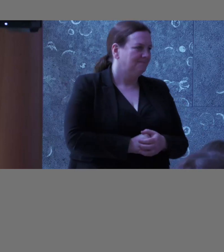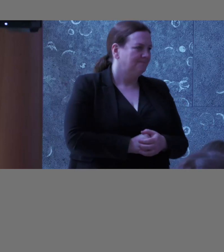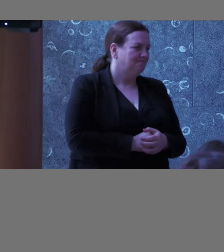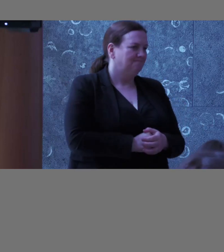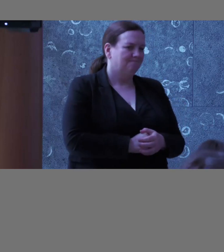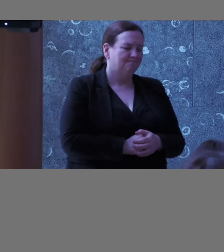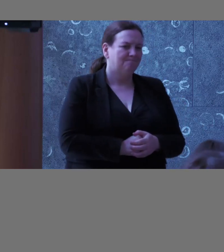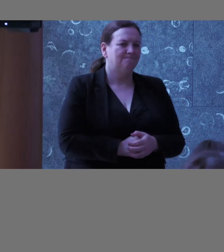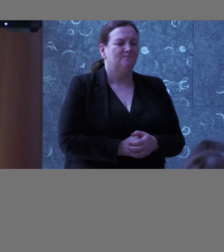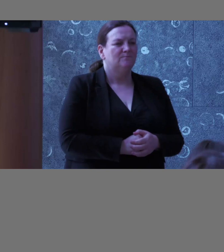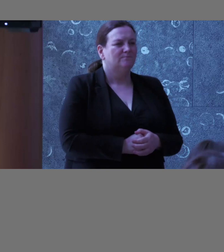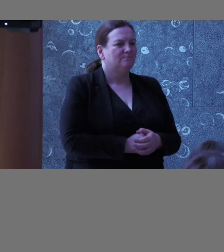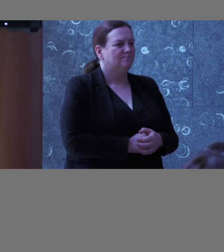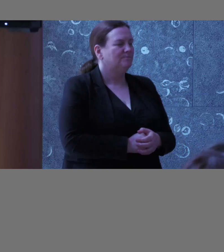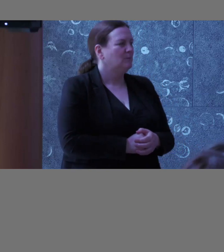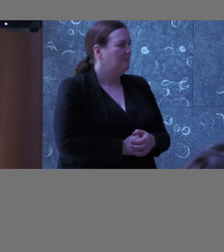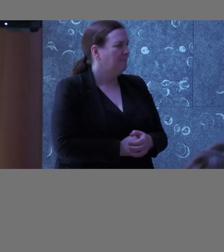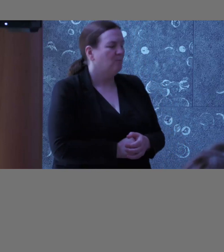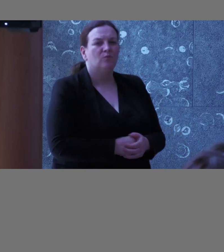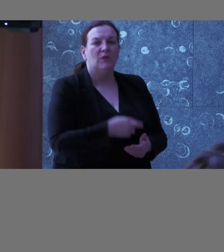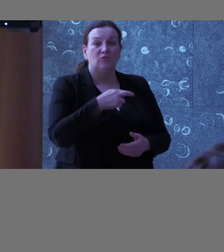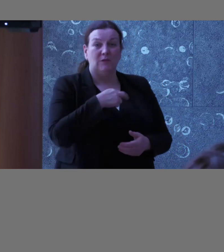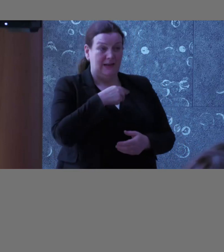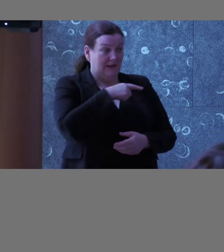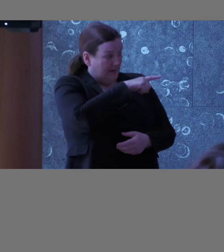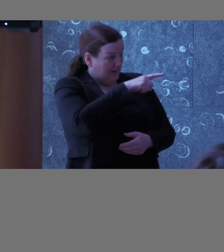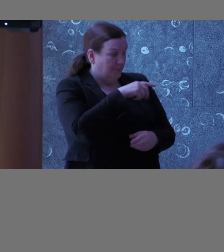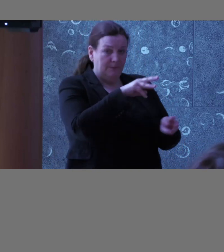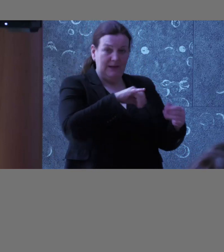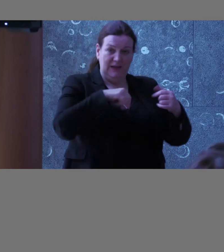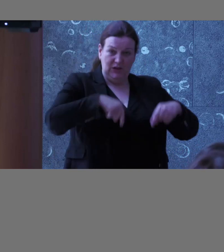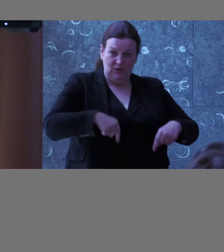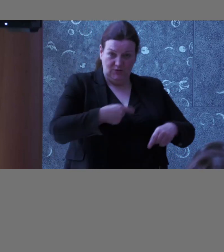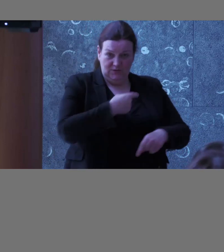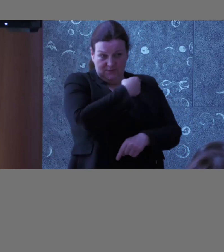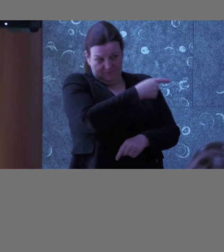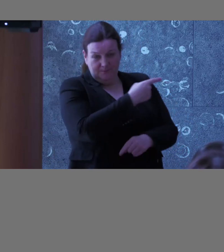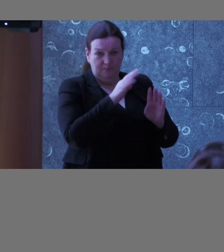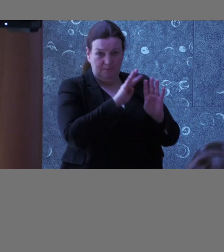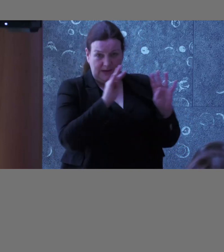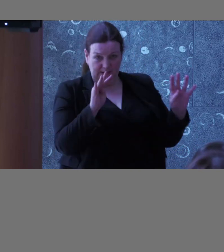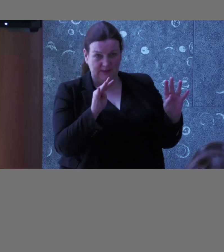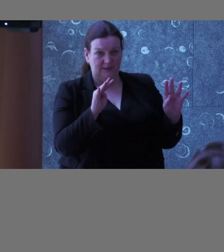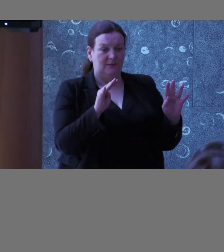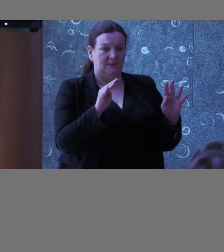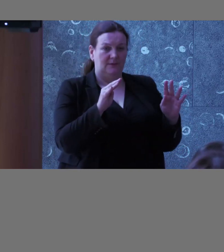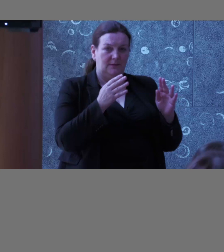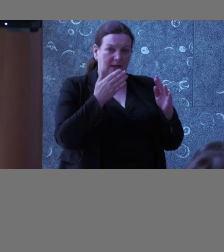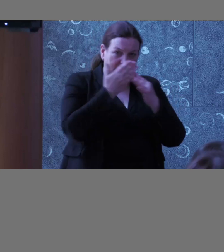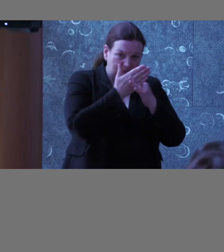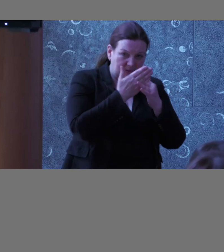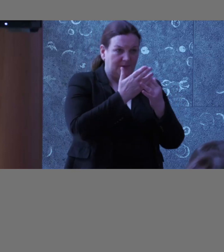are very much the accessibility champions. There are designers, accessibility